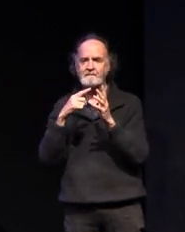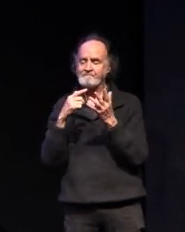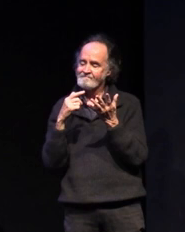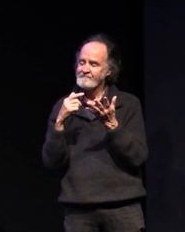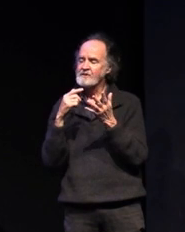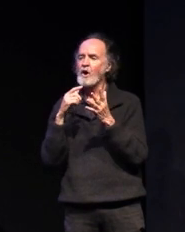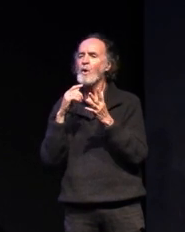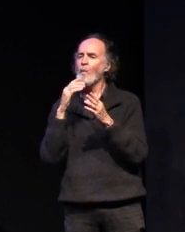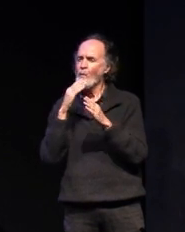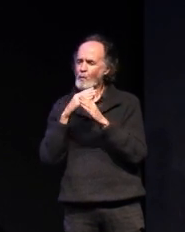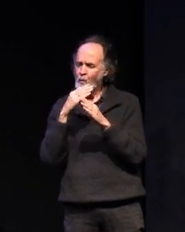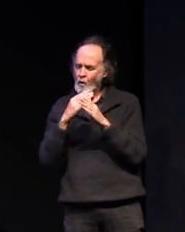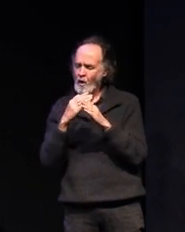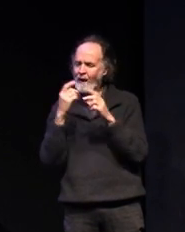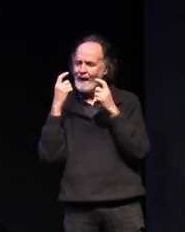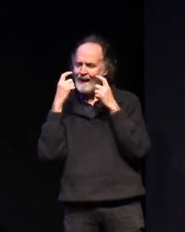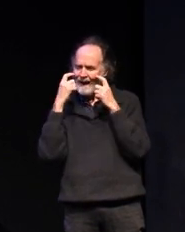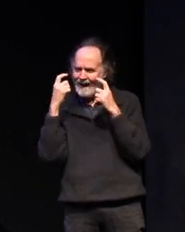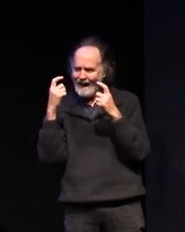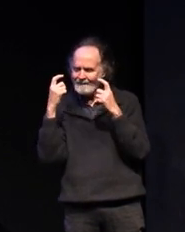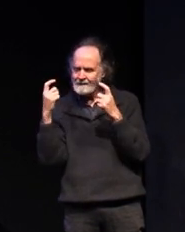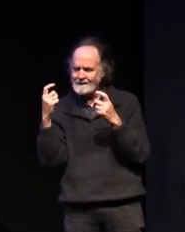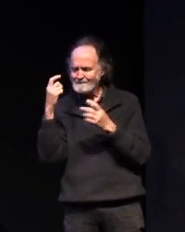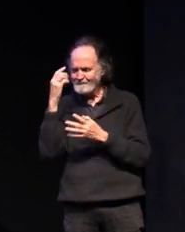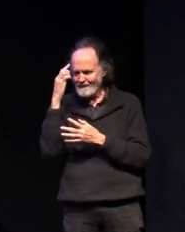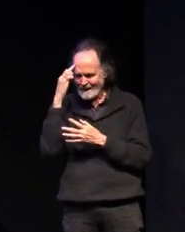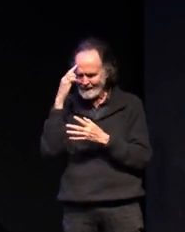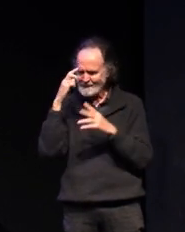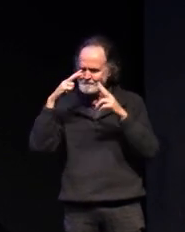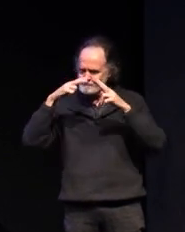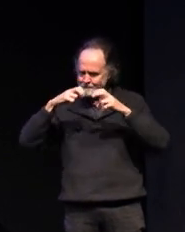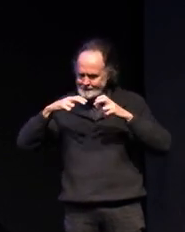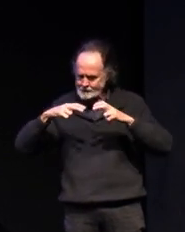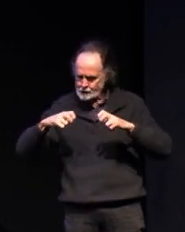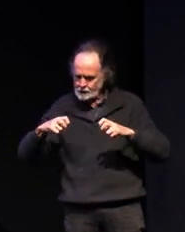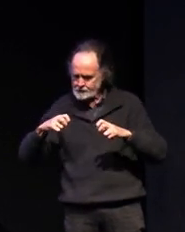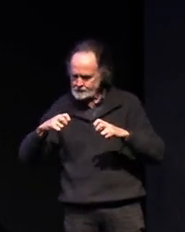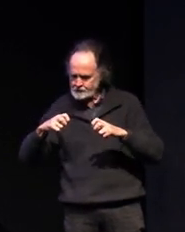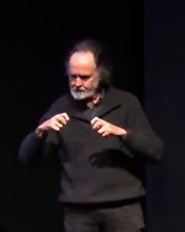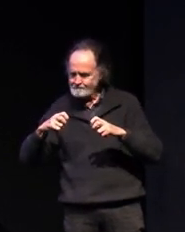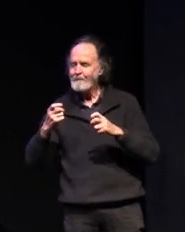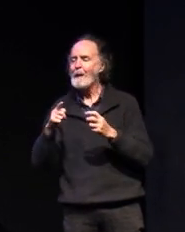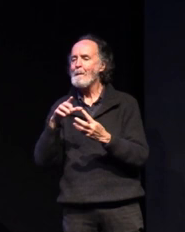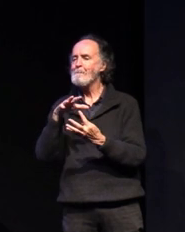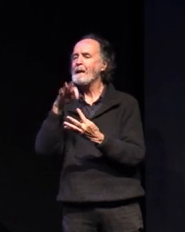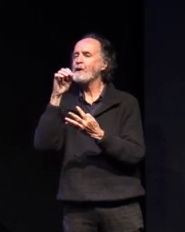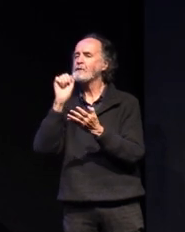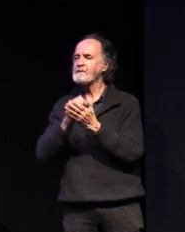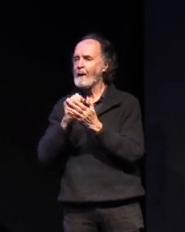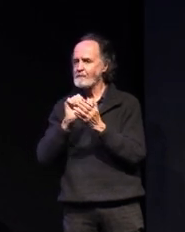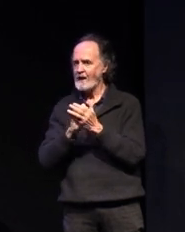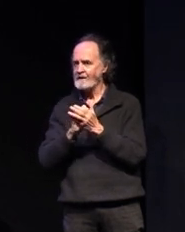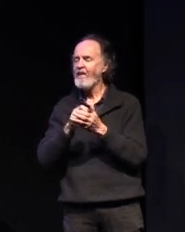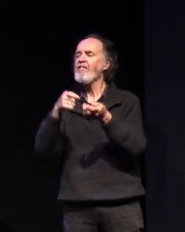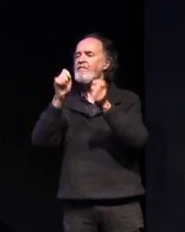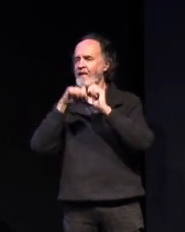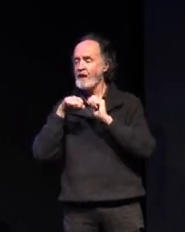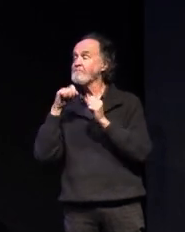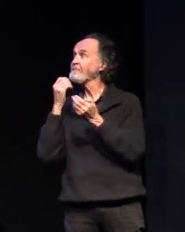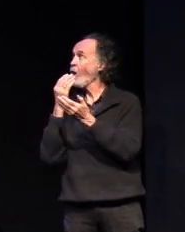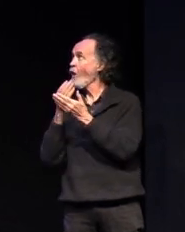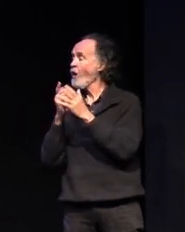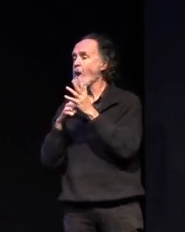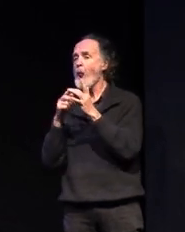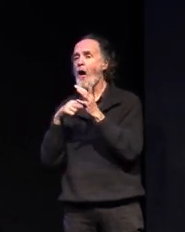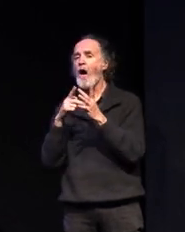through a really thorough and considered research into those subjects then we want you to go online but there's certainly no need to rush and do